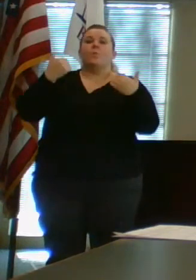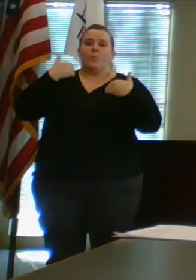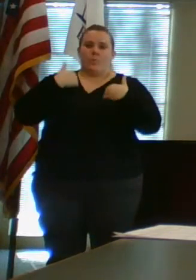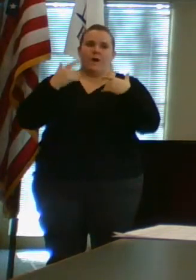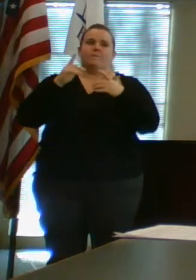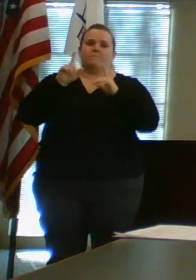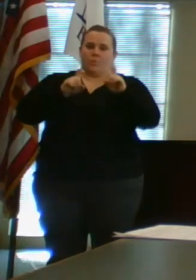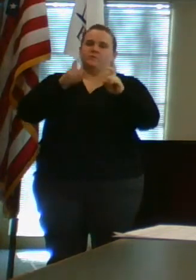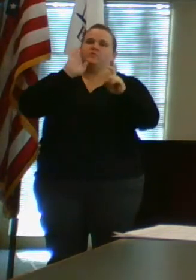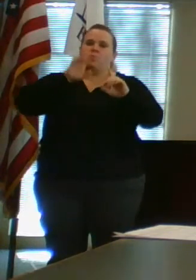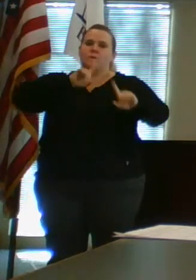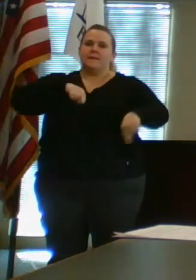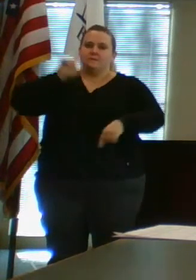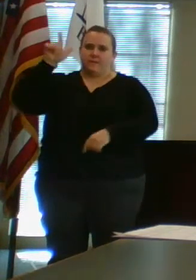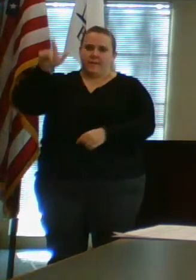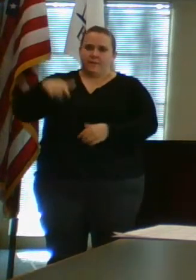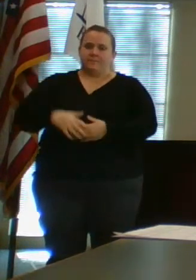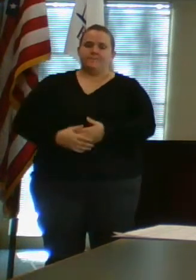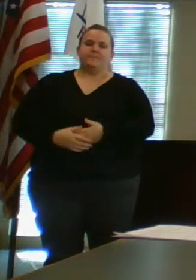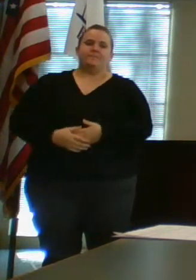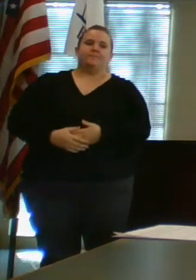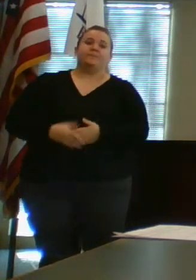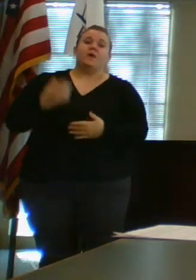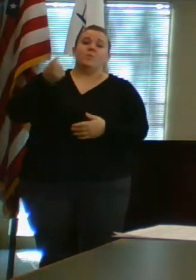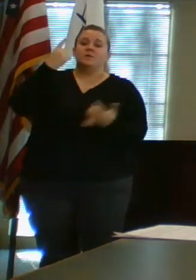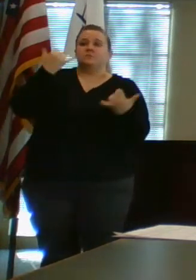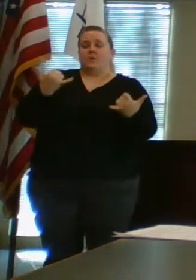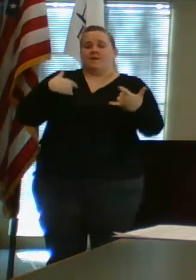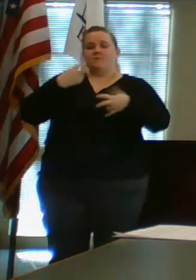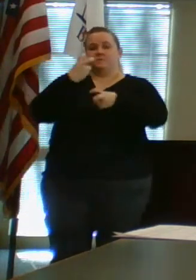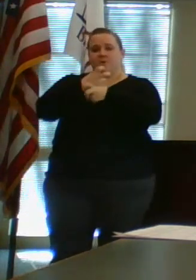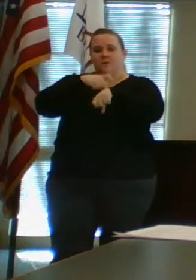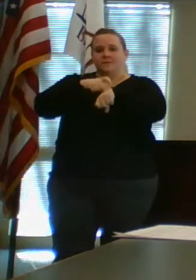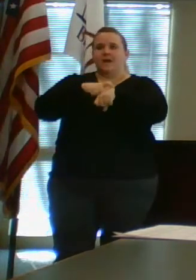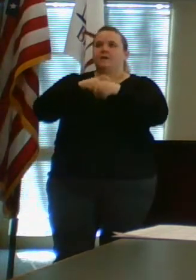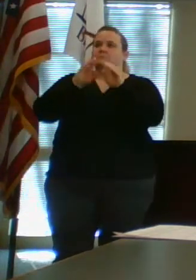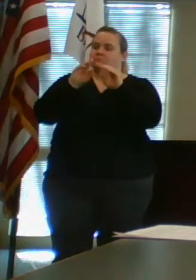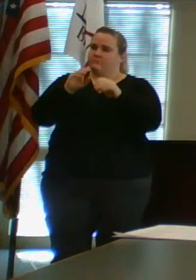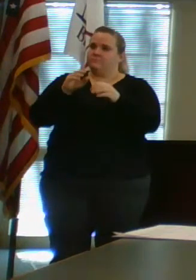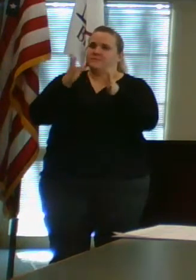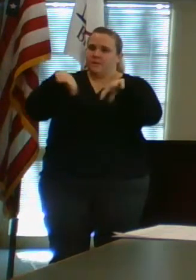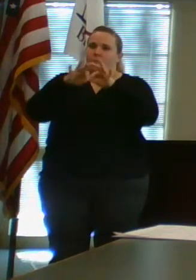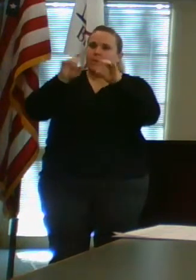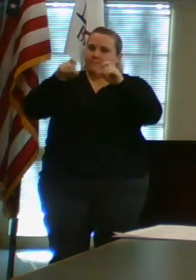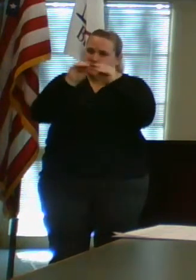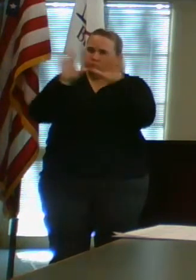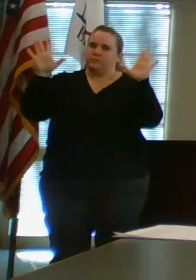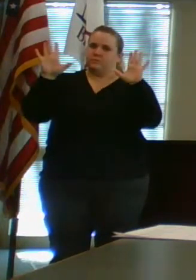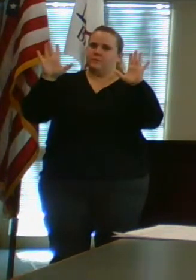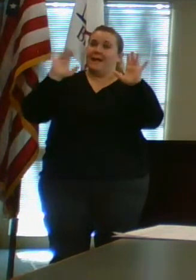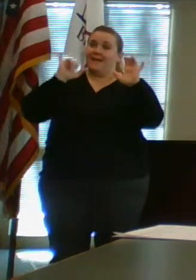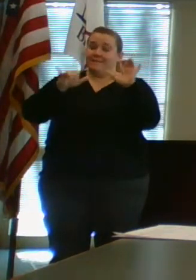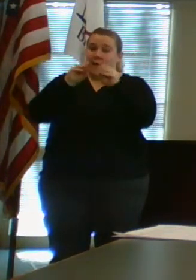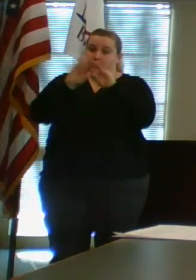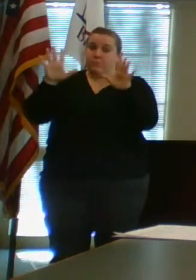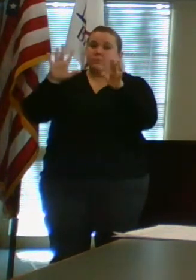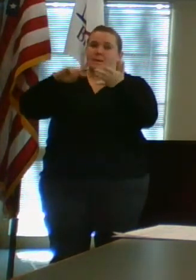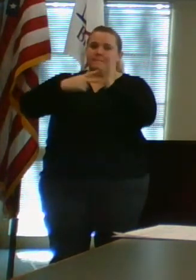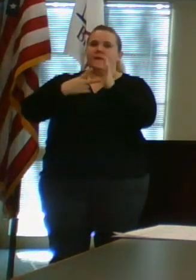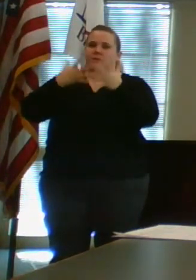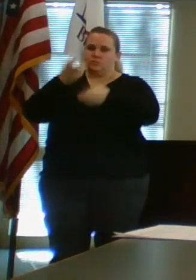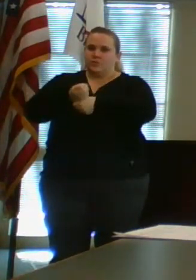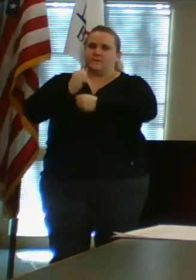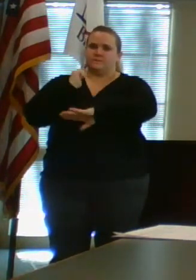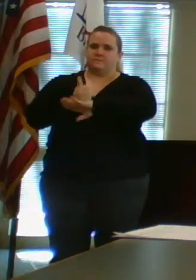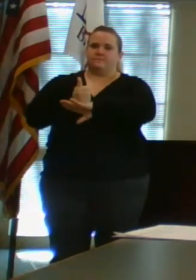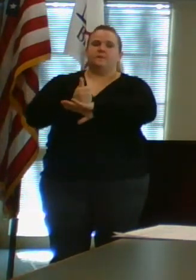we will get to later in the meeting. We understand in these difficult times, transparency does build trust, and what we're doing is trying to put a good-faith